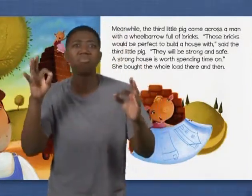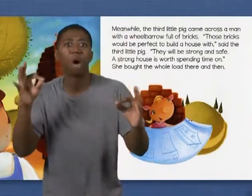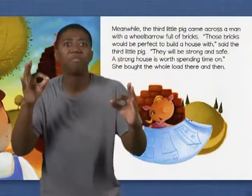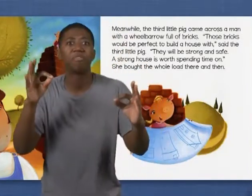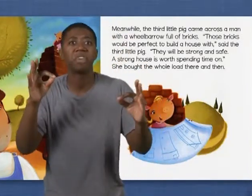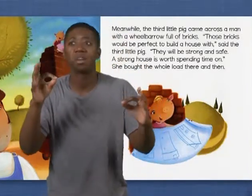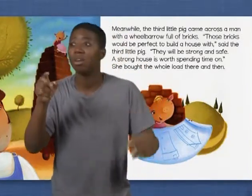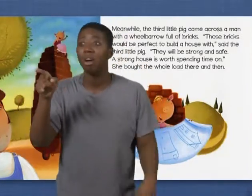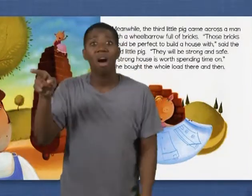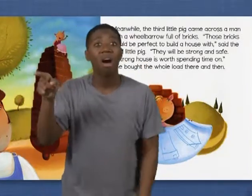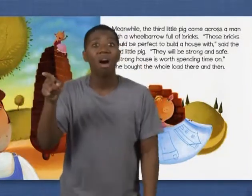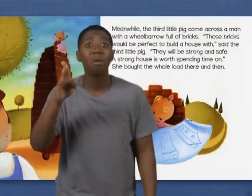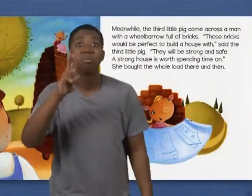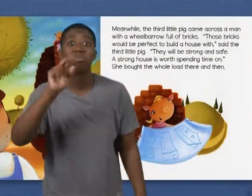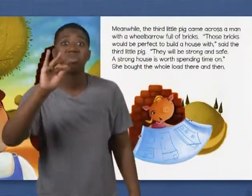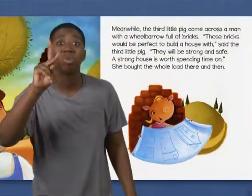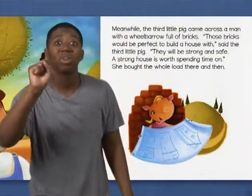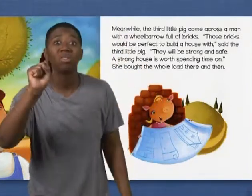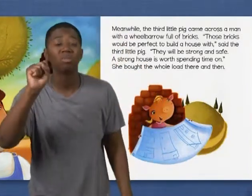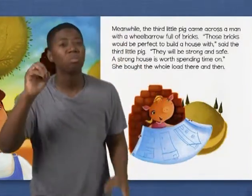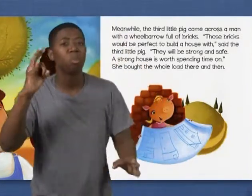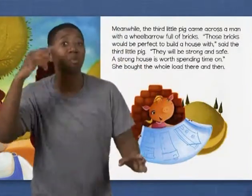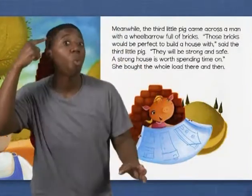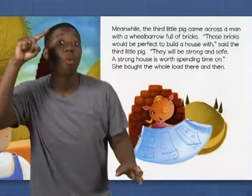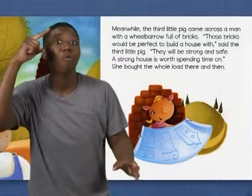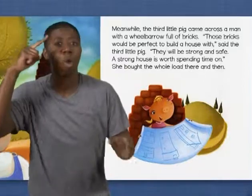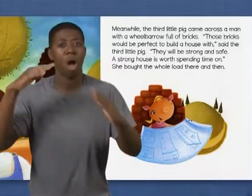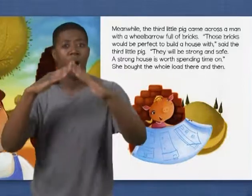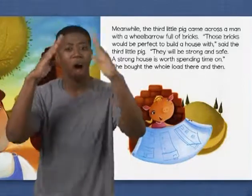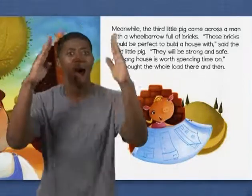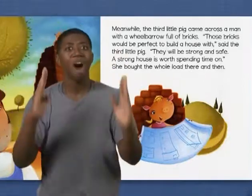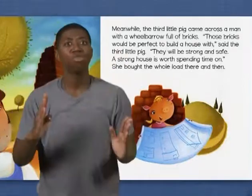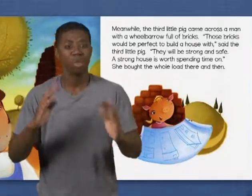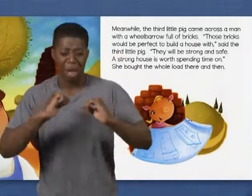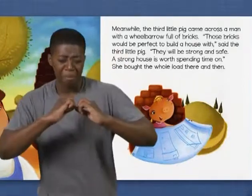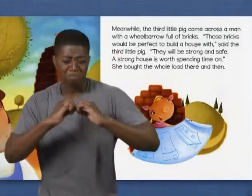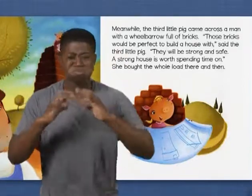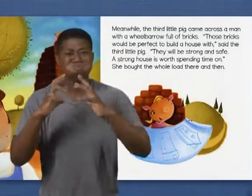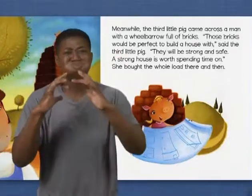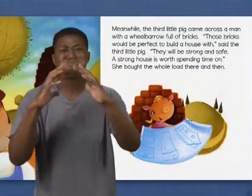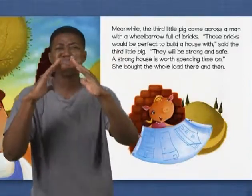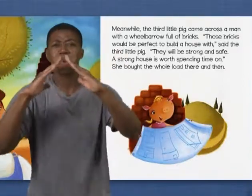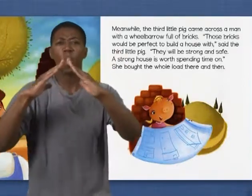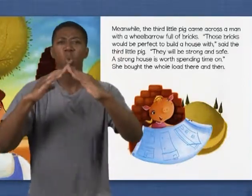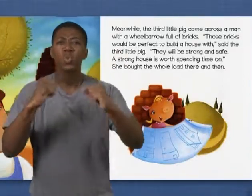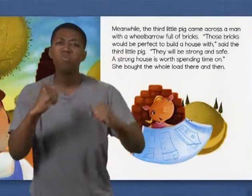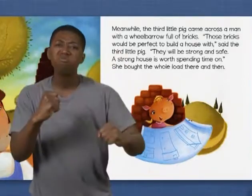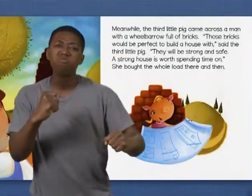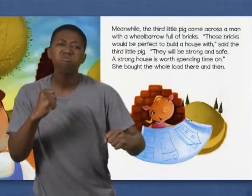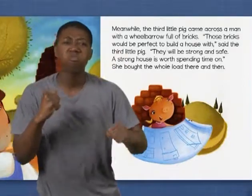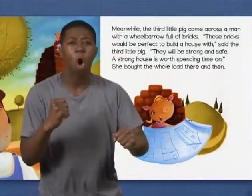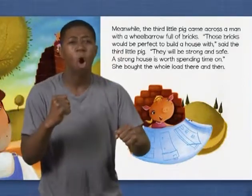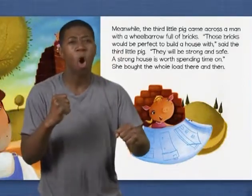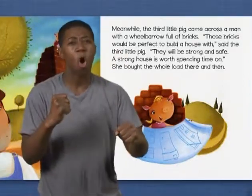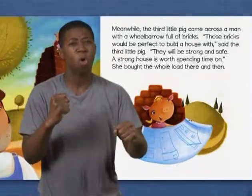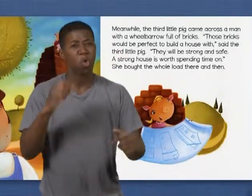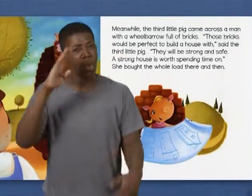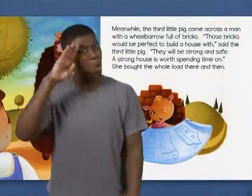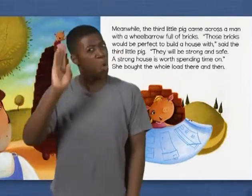Those bricks will be perfect to build a house with, said the third little pig. They will be